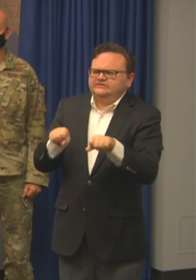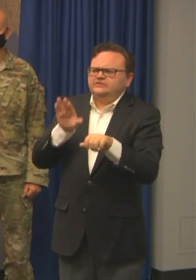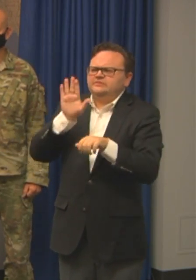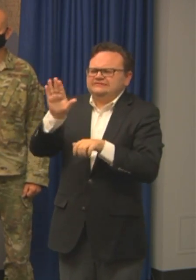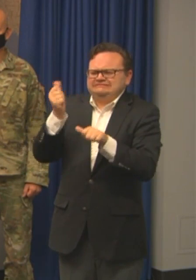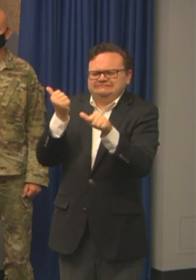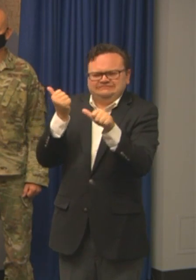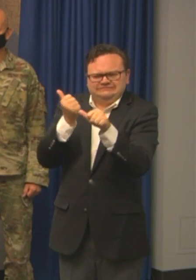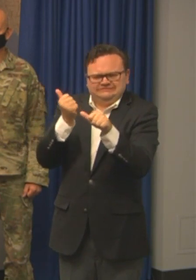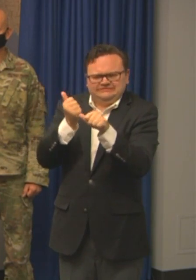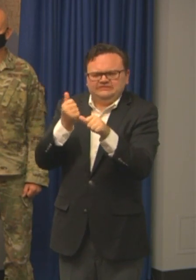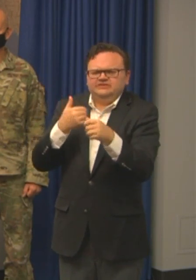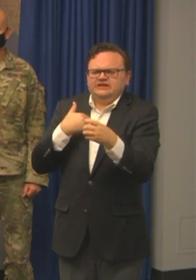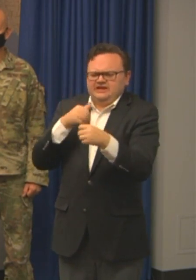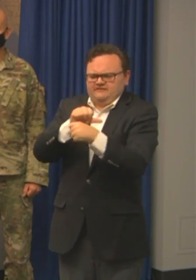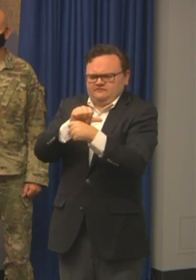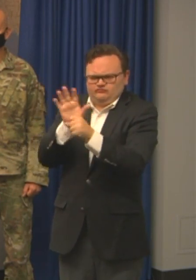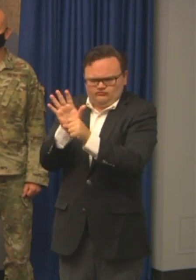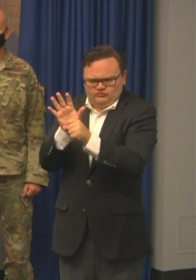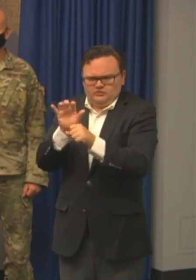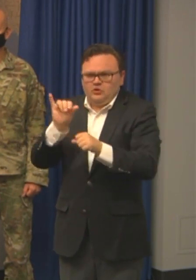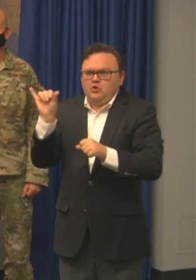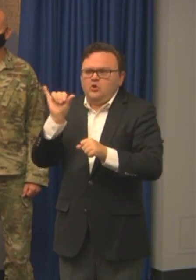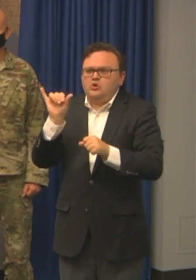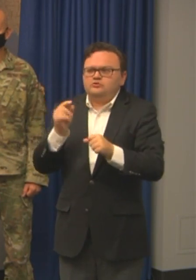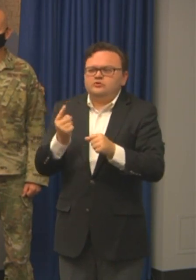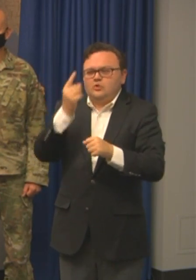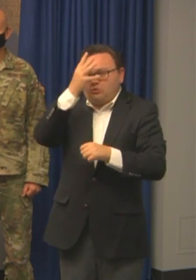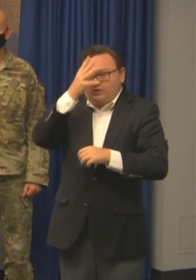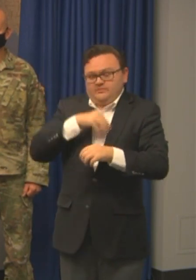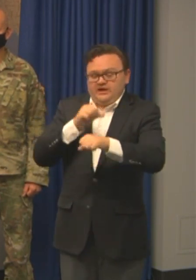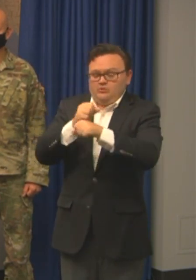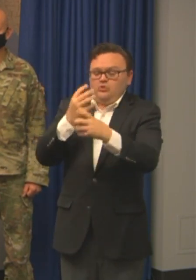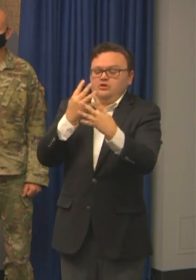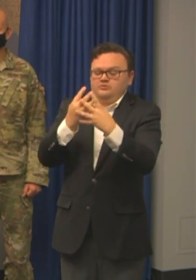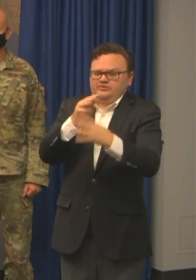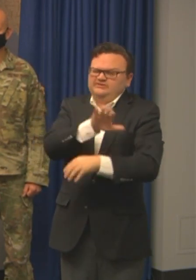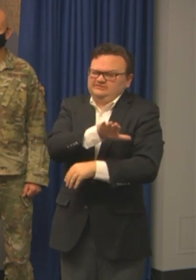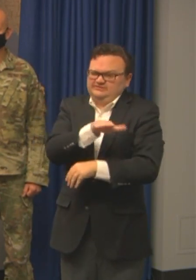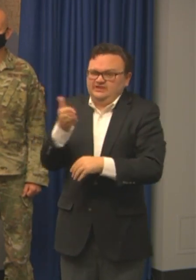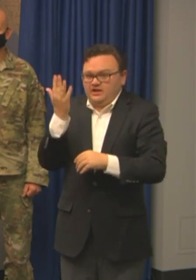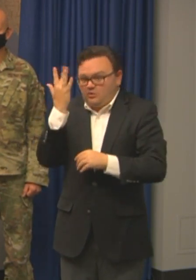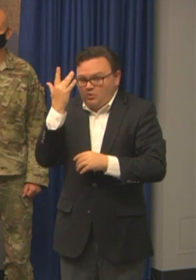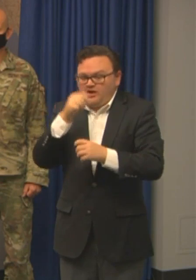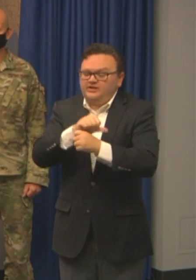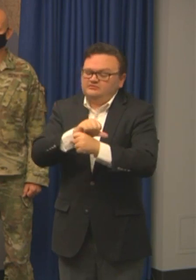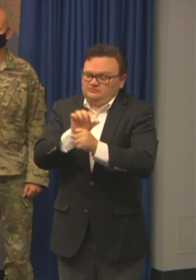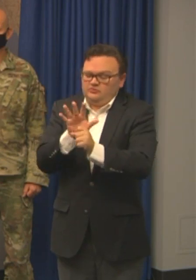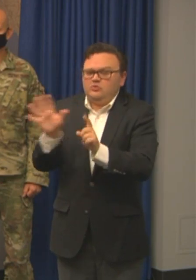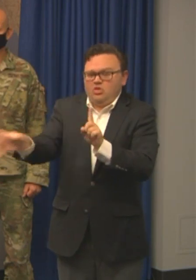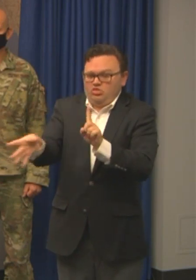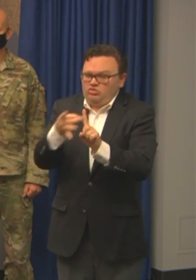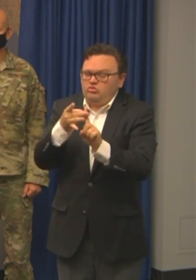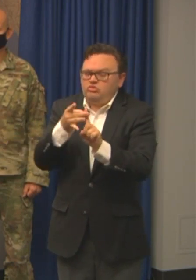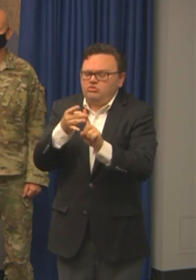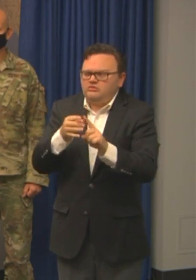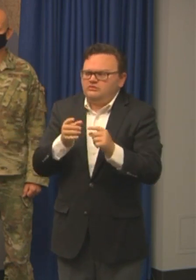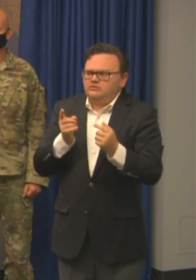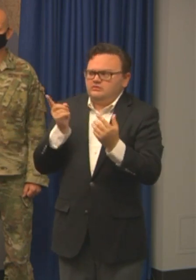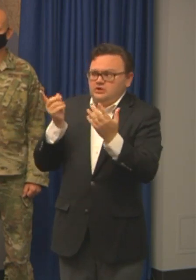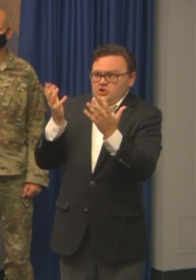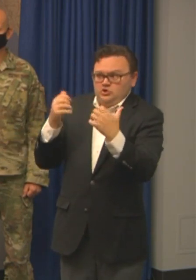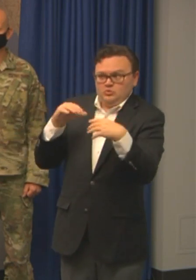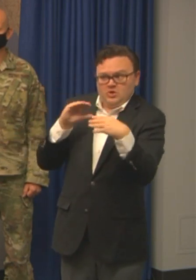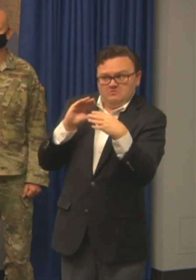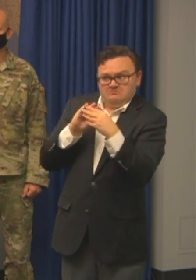the death of a jailer in the prison system as well. I'm just curious if you wanted to weigh in on what